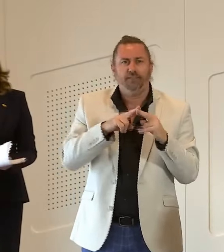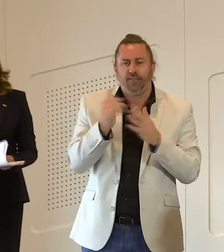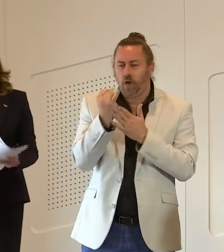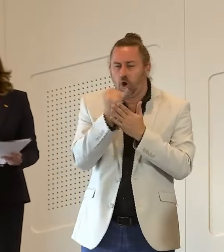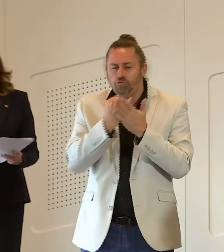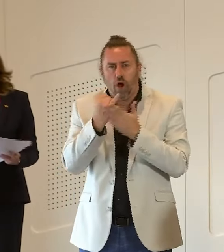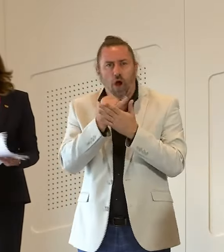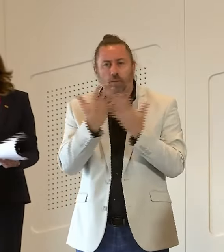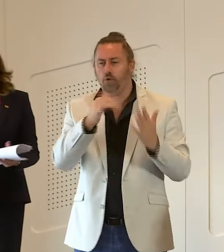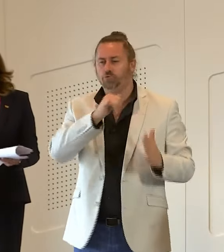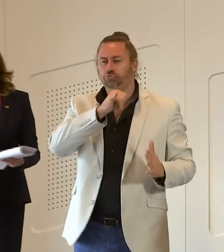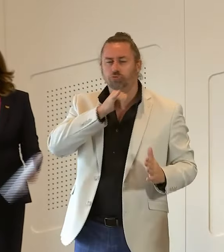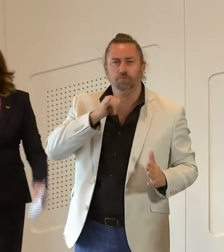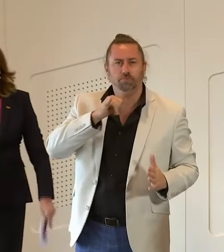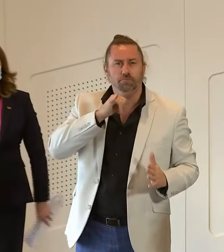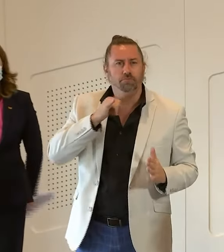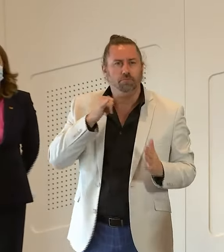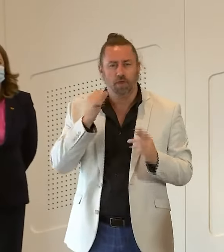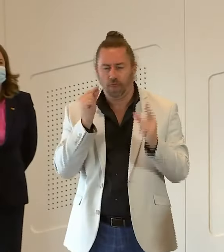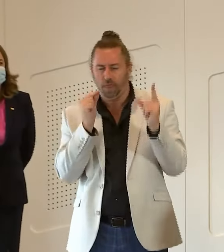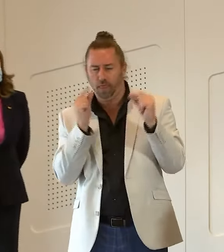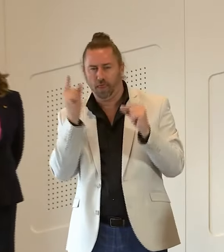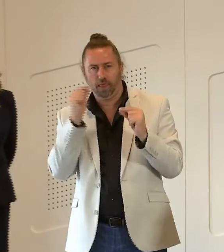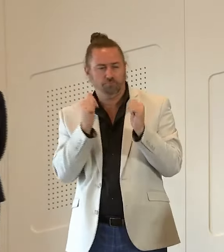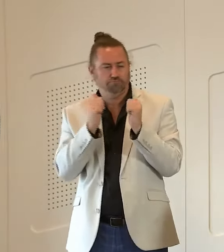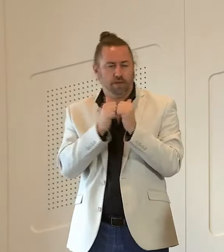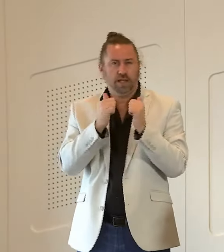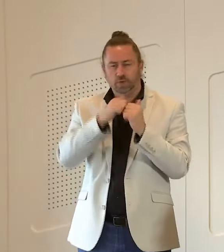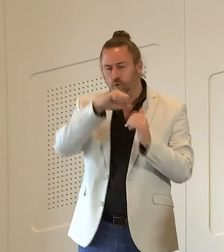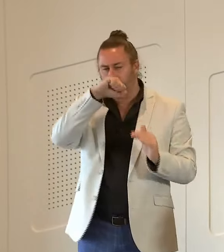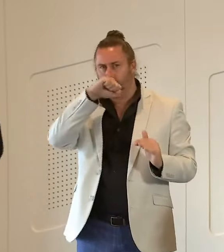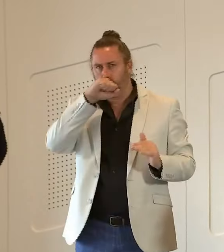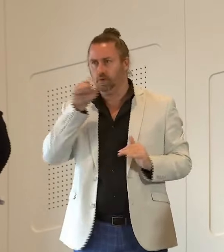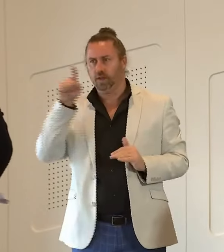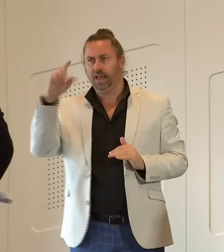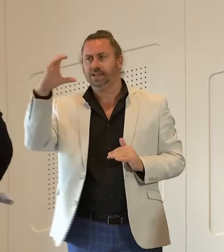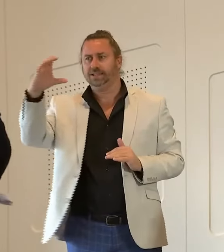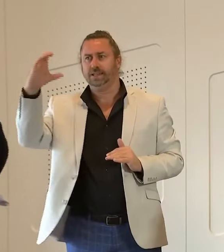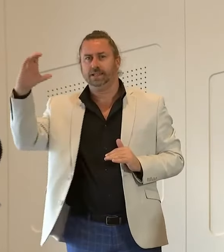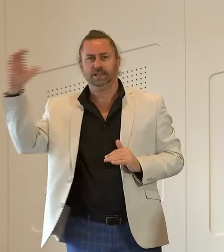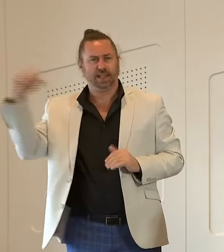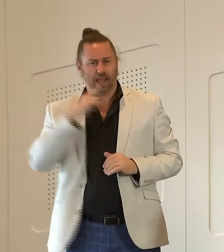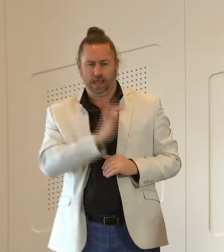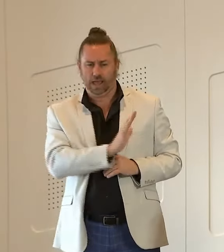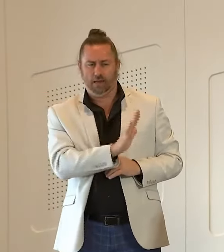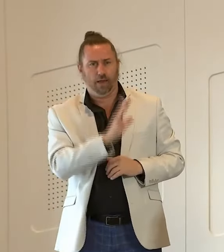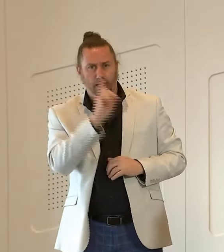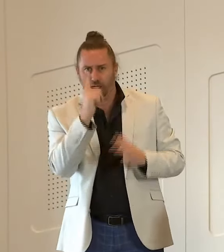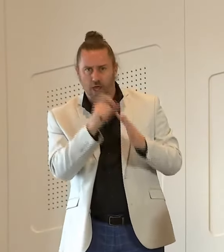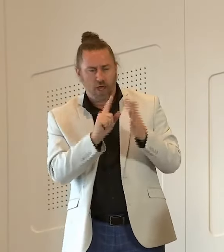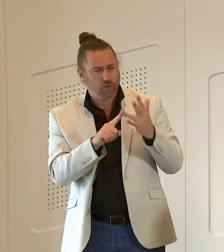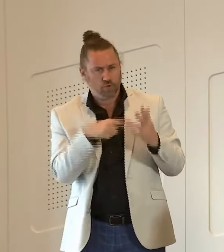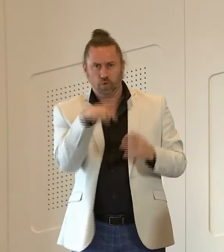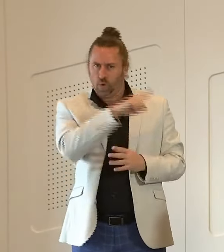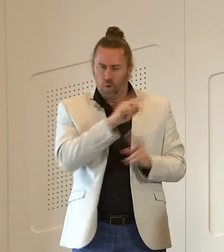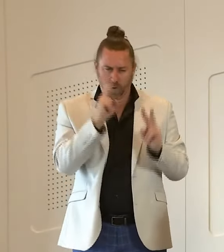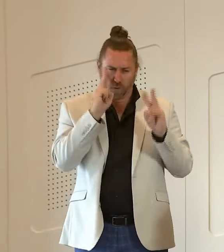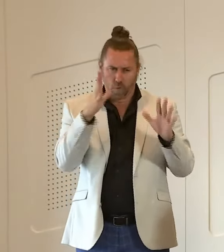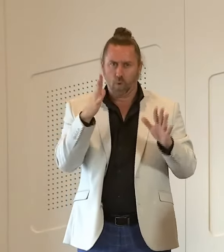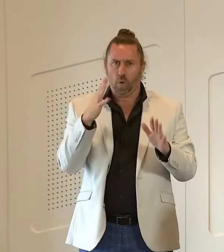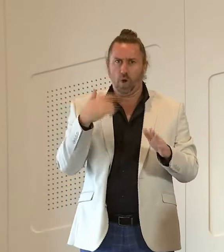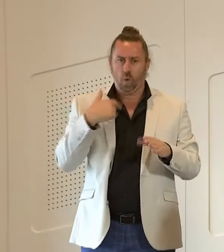in queensland and it is a priority of our government to ensure that queenslanders have confidence in the triple c